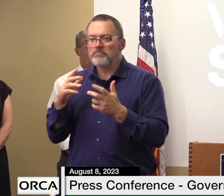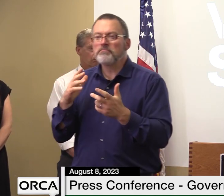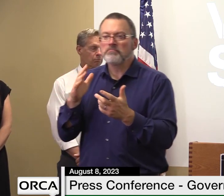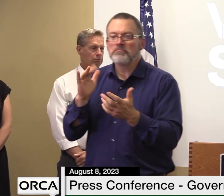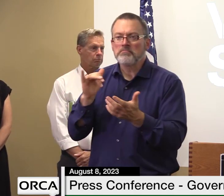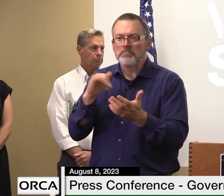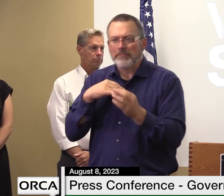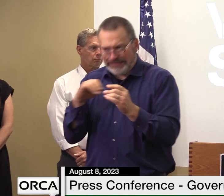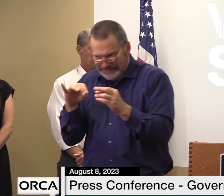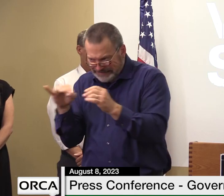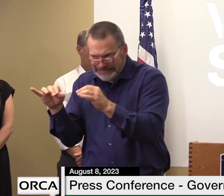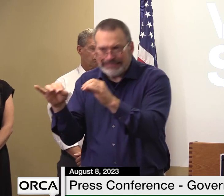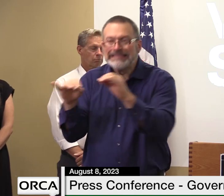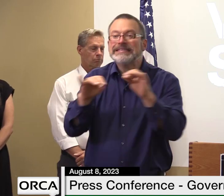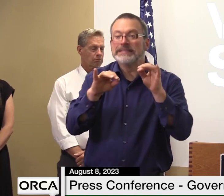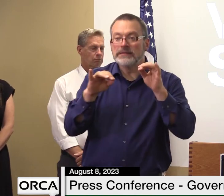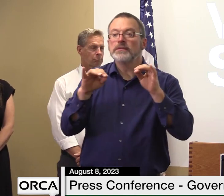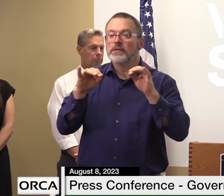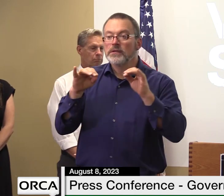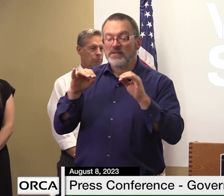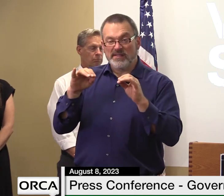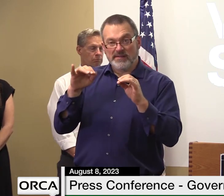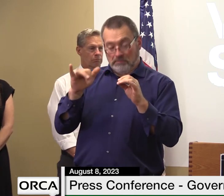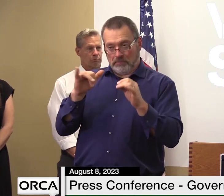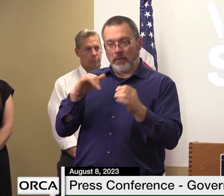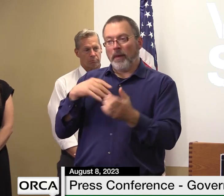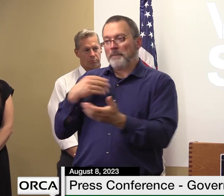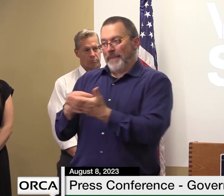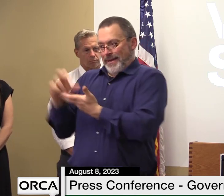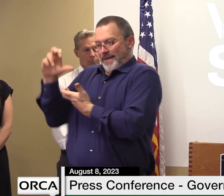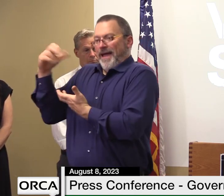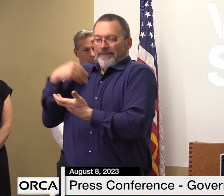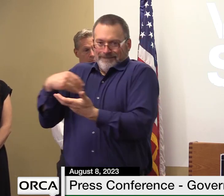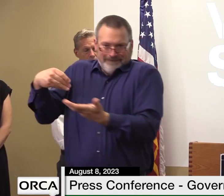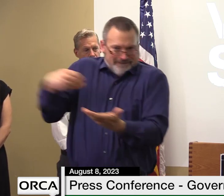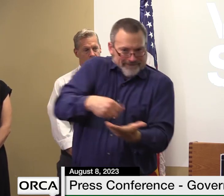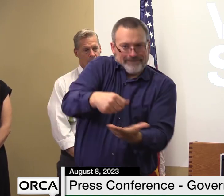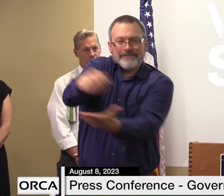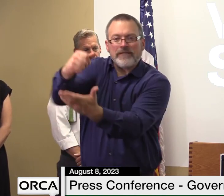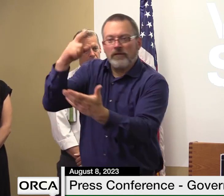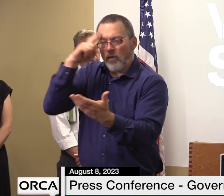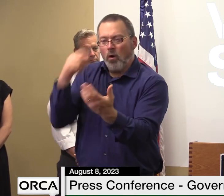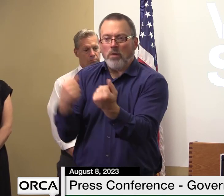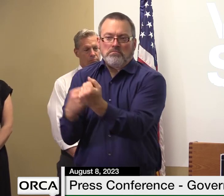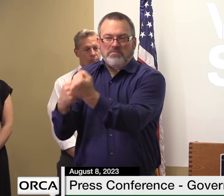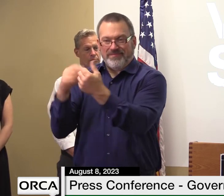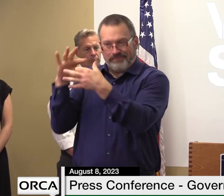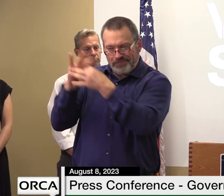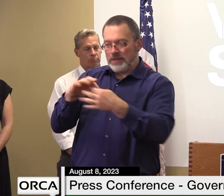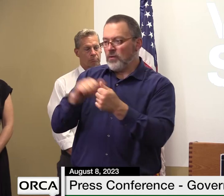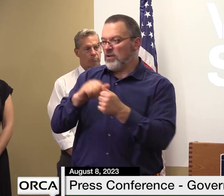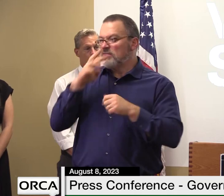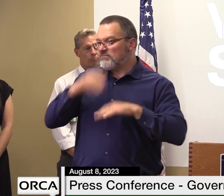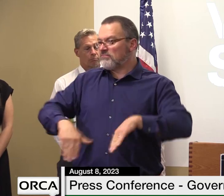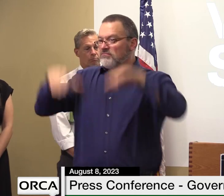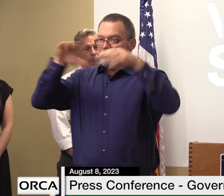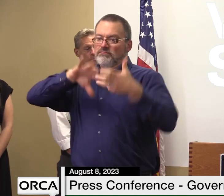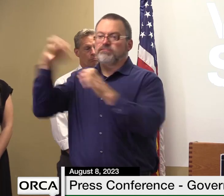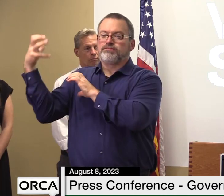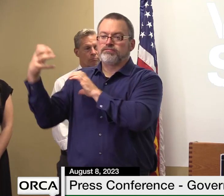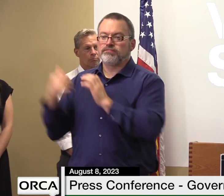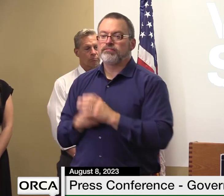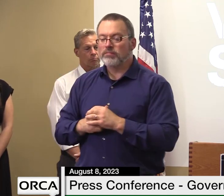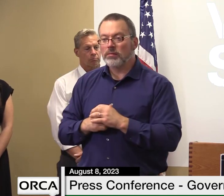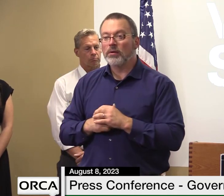associated with damage from natural disasters or other emergency situations emergency relief funding is relied upon by the states